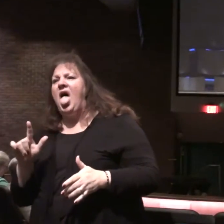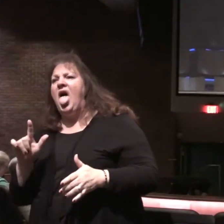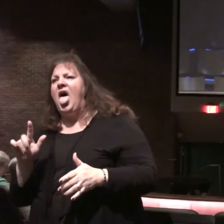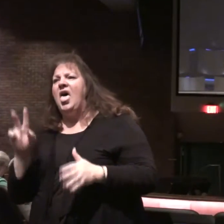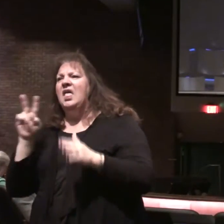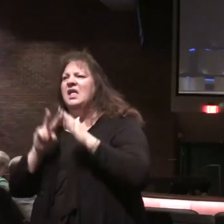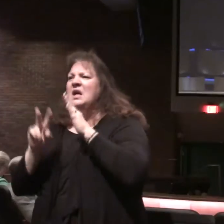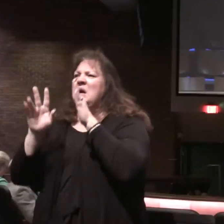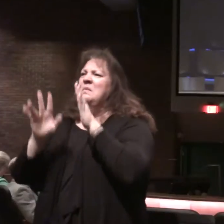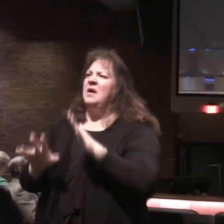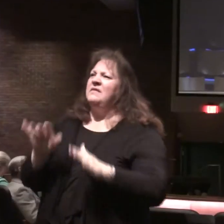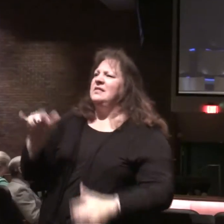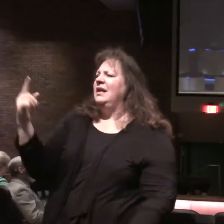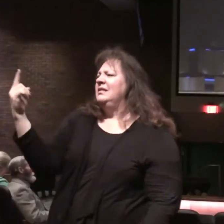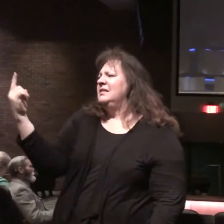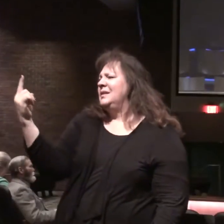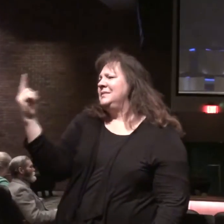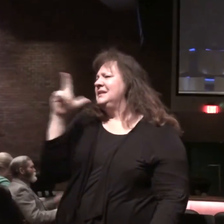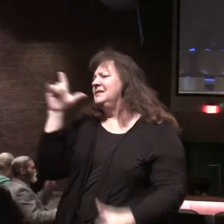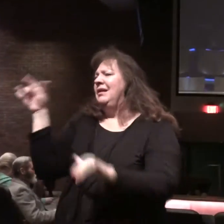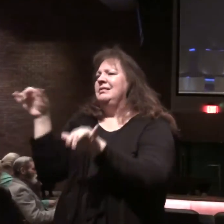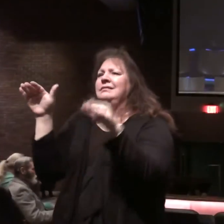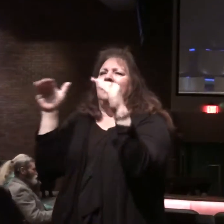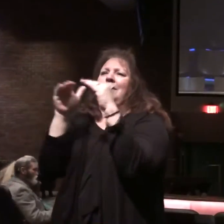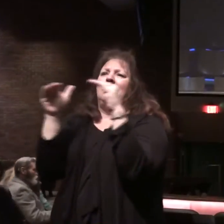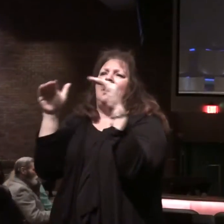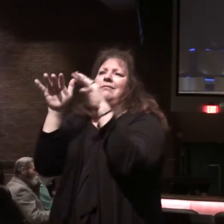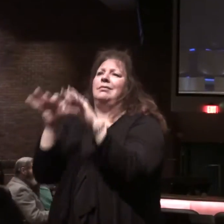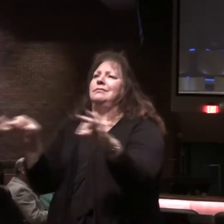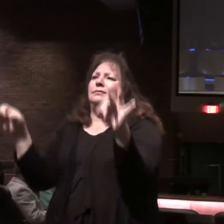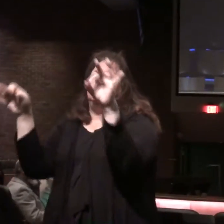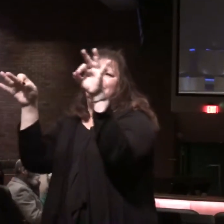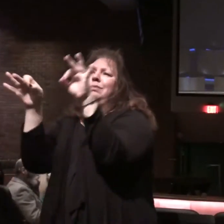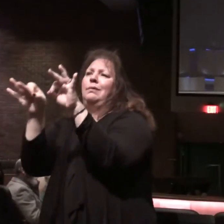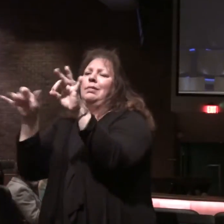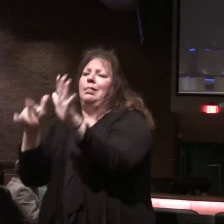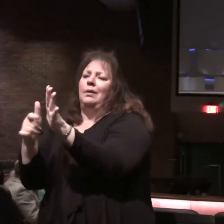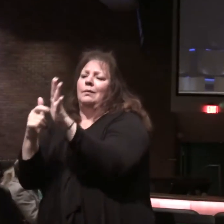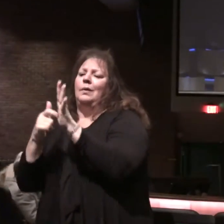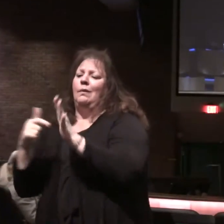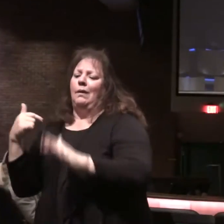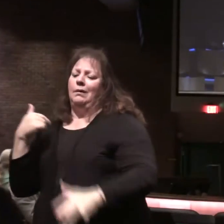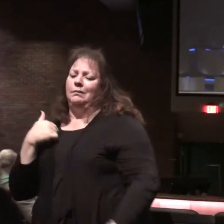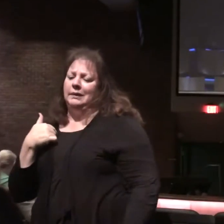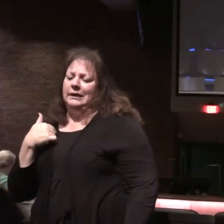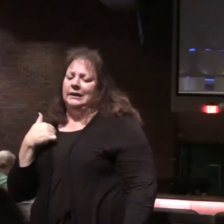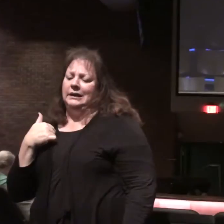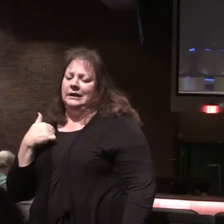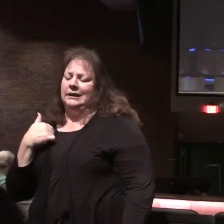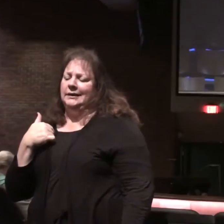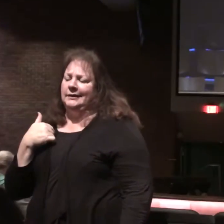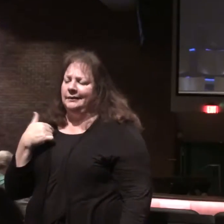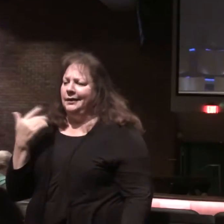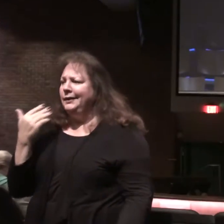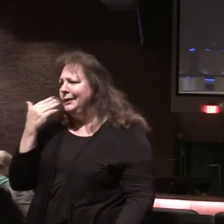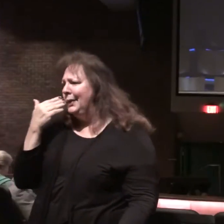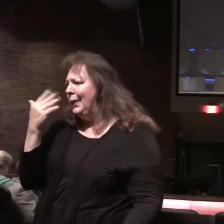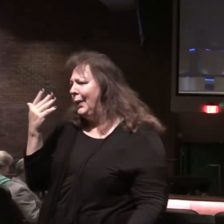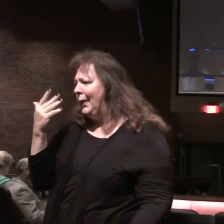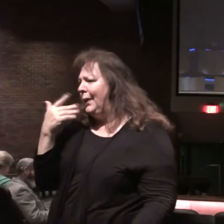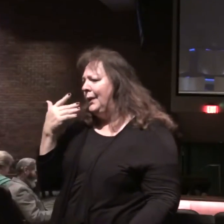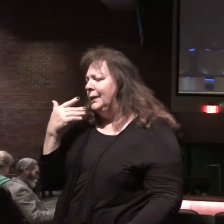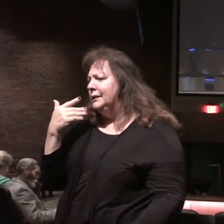is one of those things not of the same level of importance that would require us to, you know,